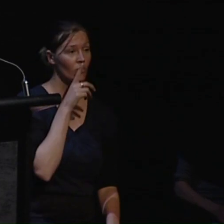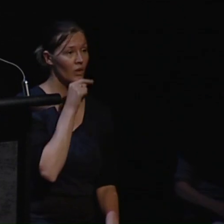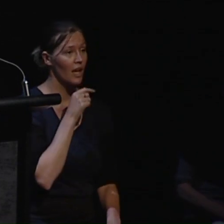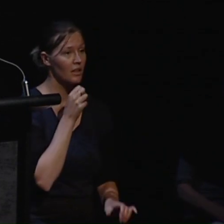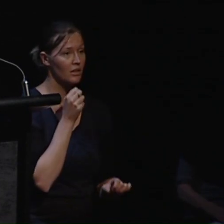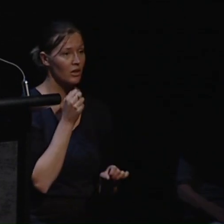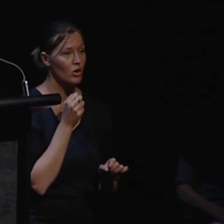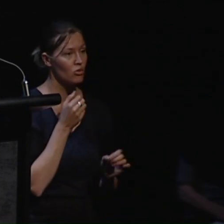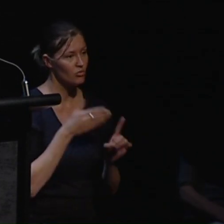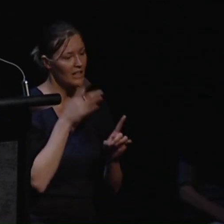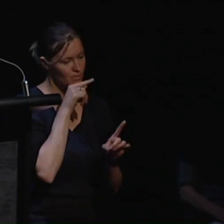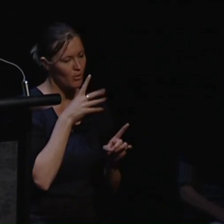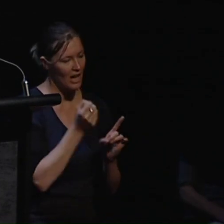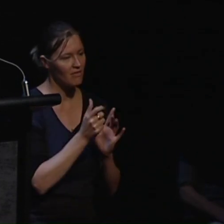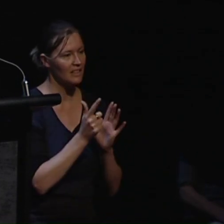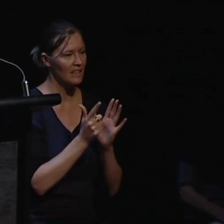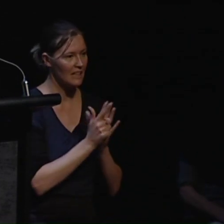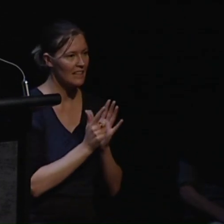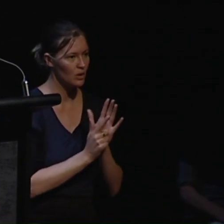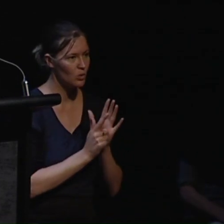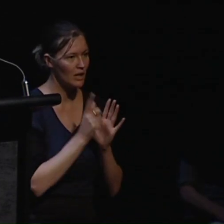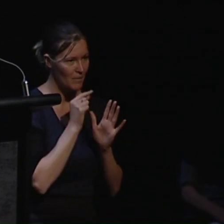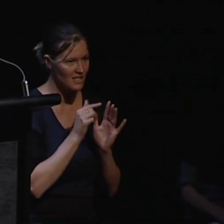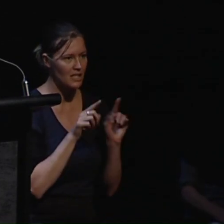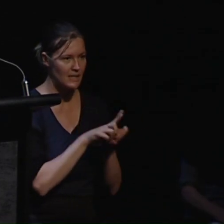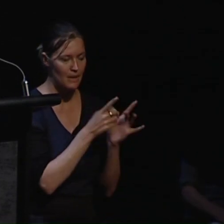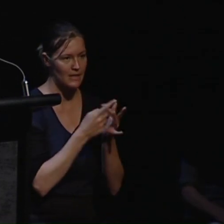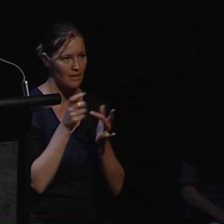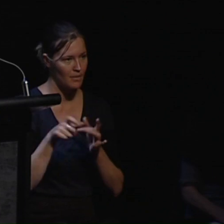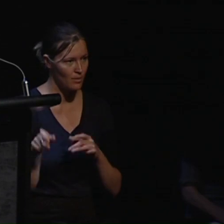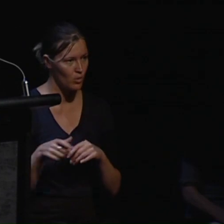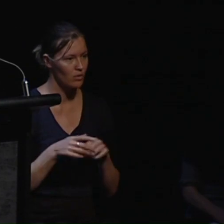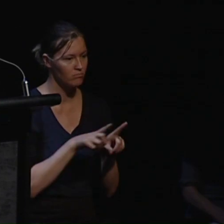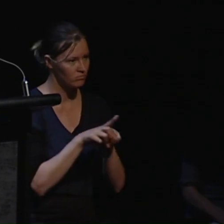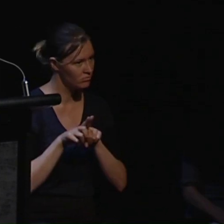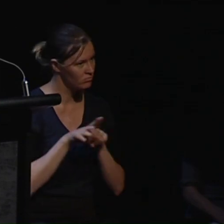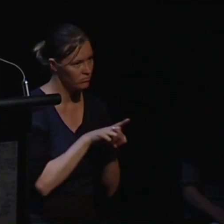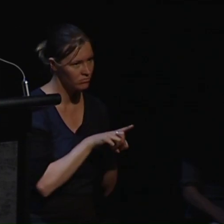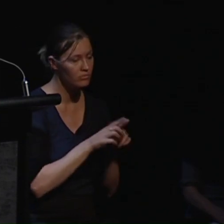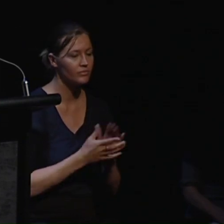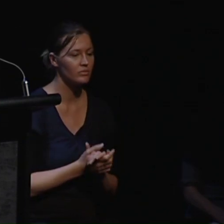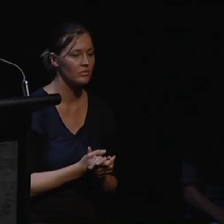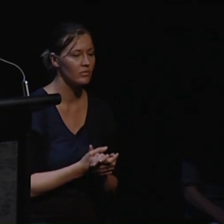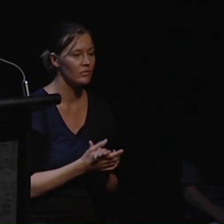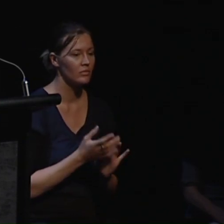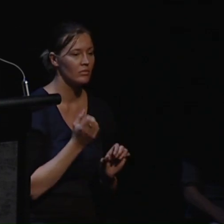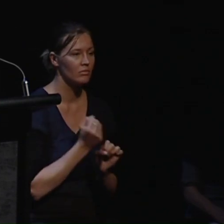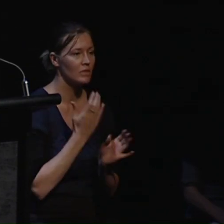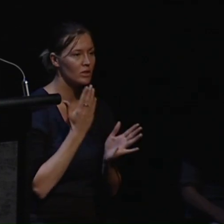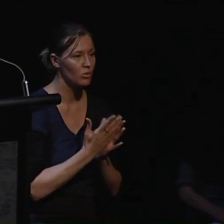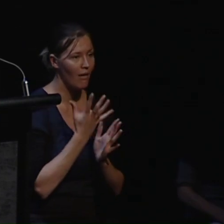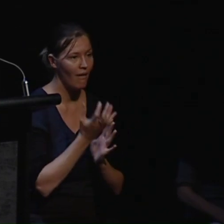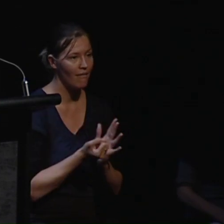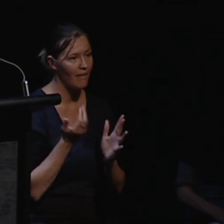with disabilities enjoy legal capacity on an equal basis. Three, take appropriate measures to provide access for